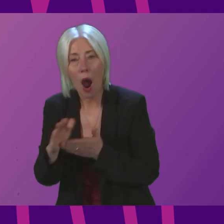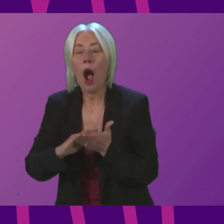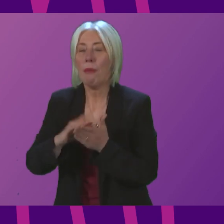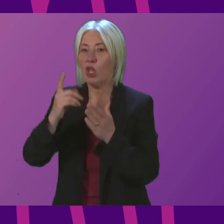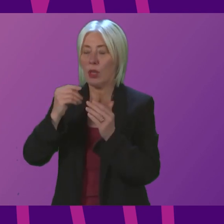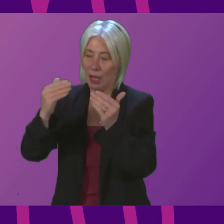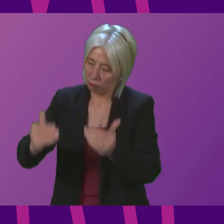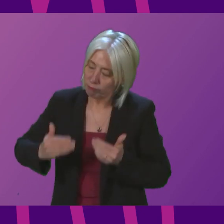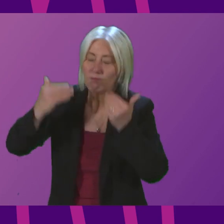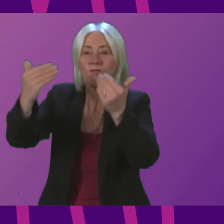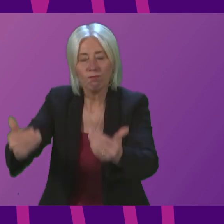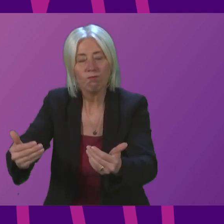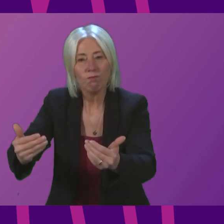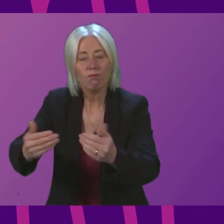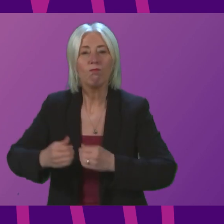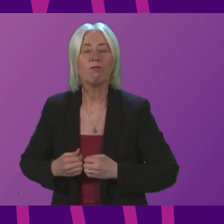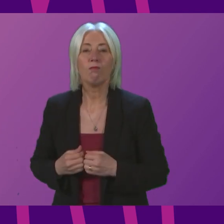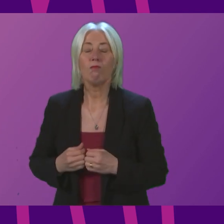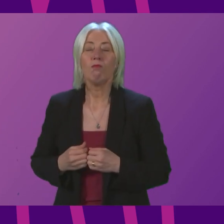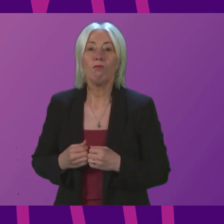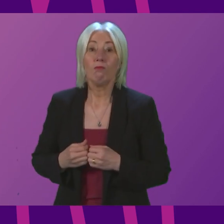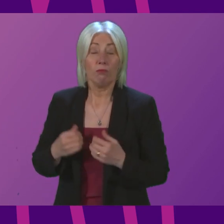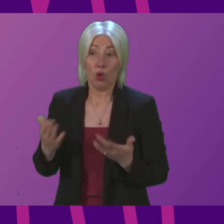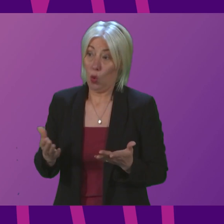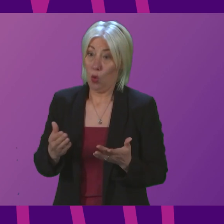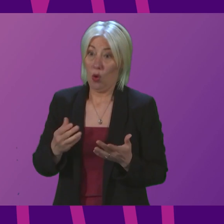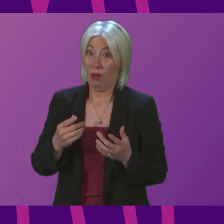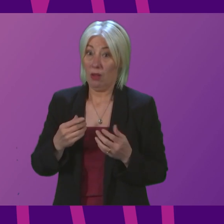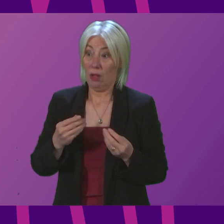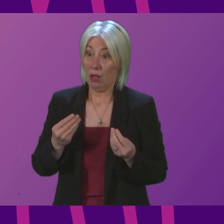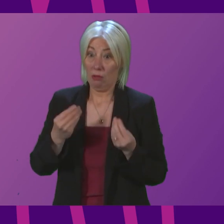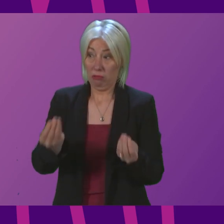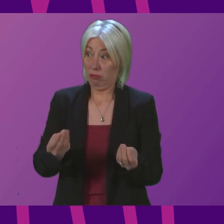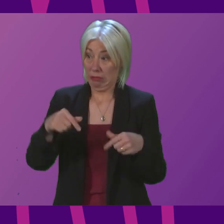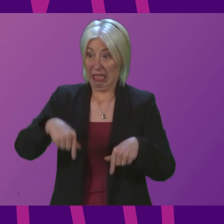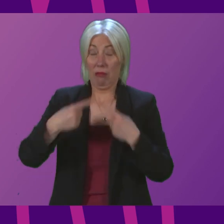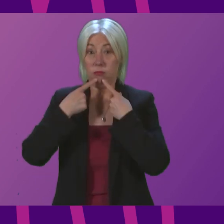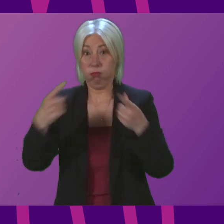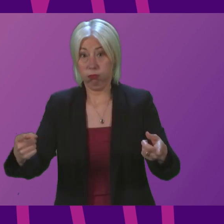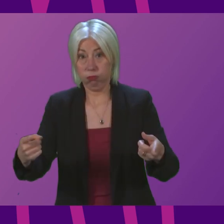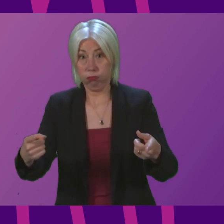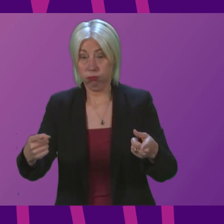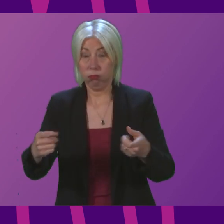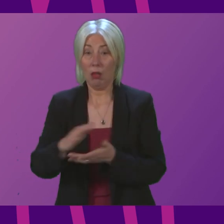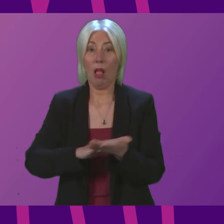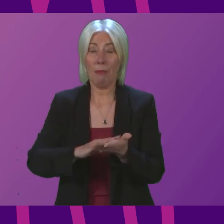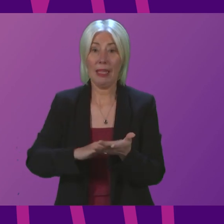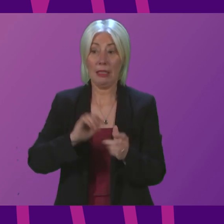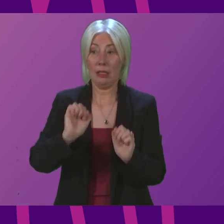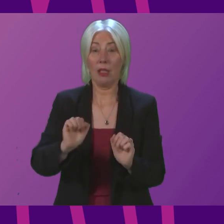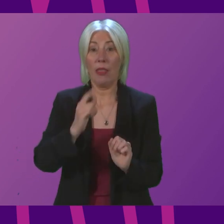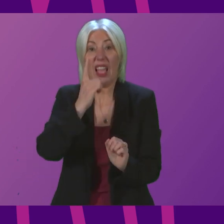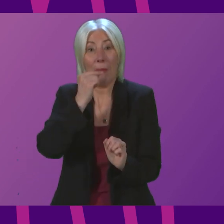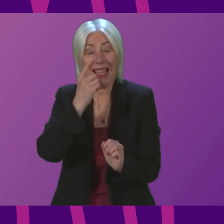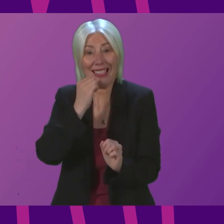to the next stage so I put those points on the record to address the capacity